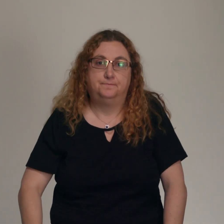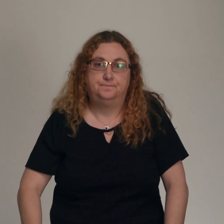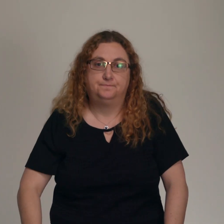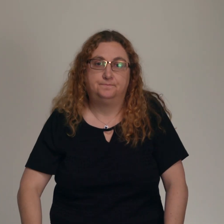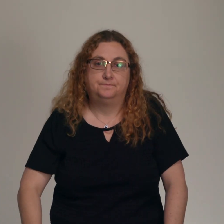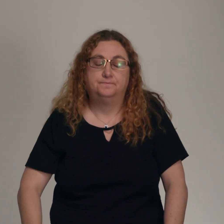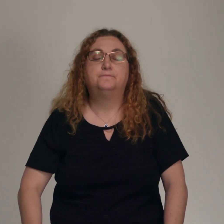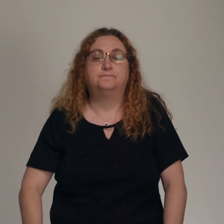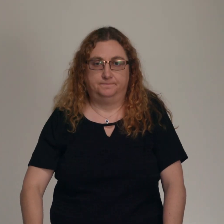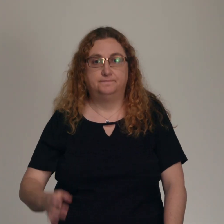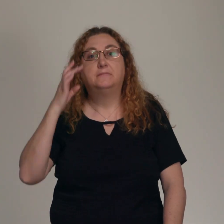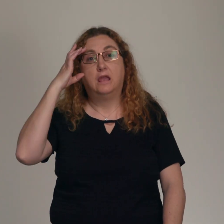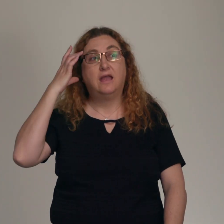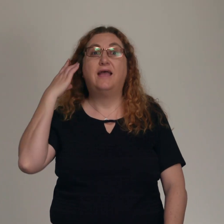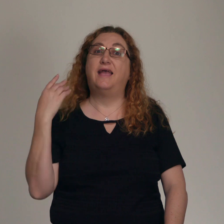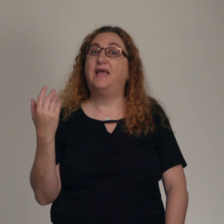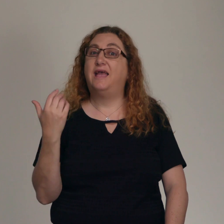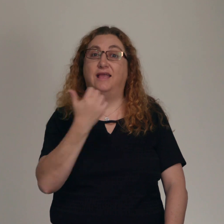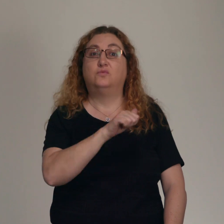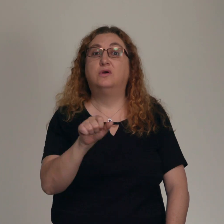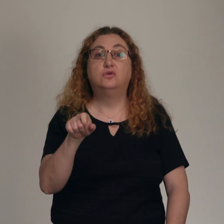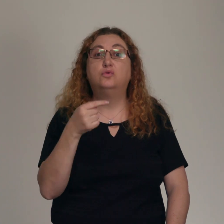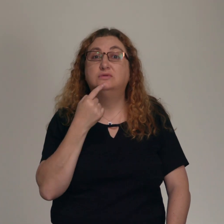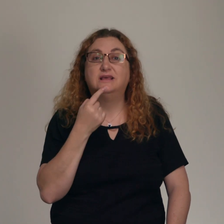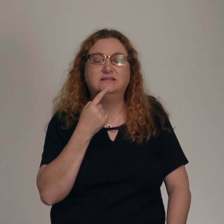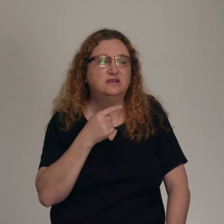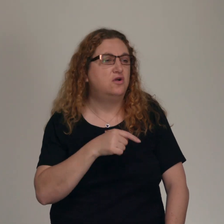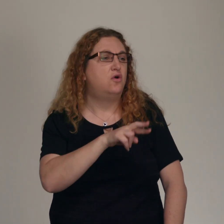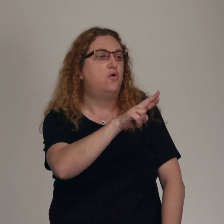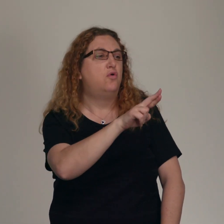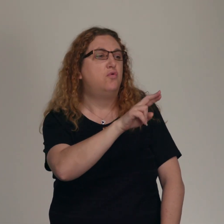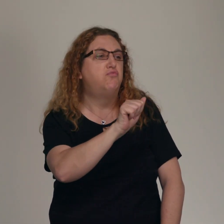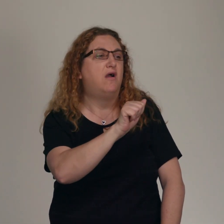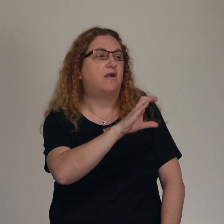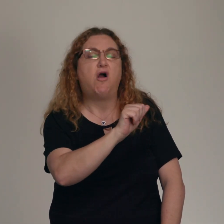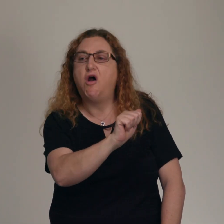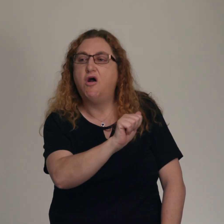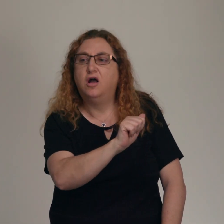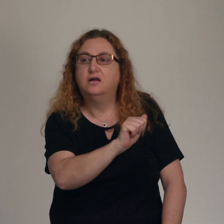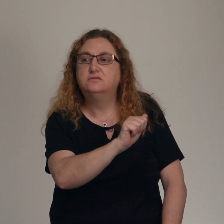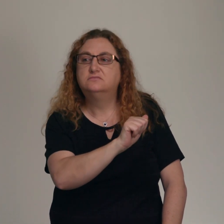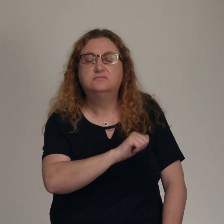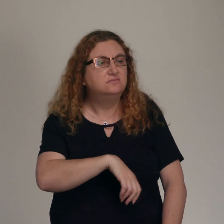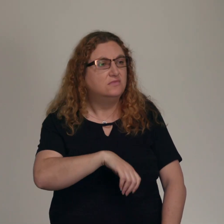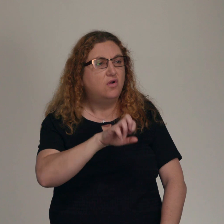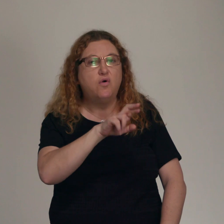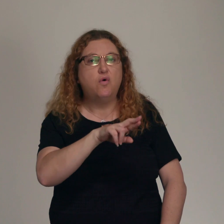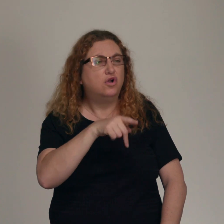Again, anyone who says to a brother or sister, rakah is answerable to the court. And anyone who says you fool will